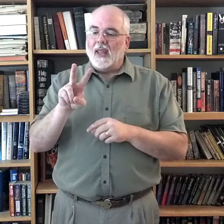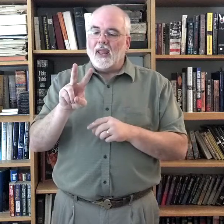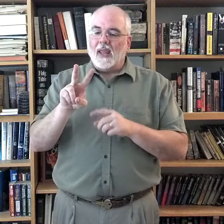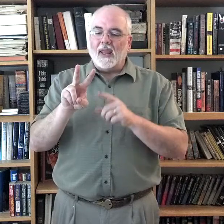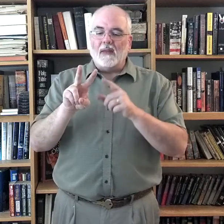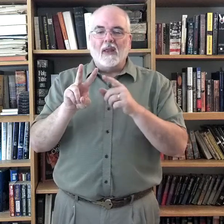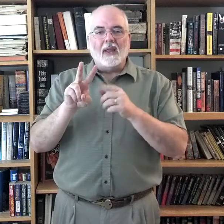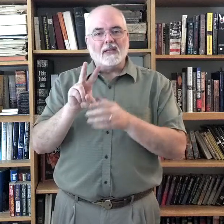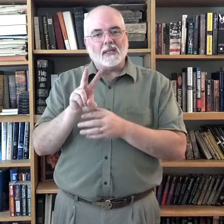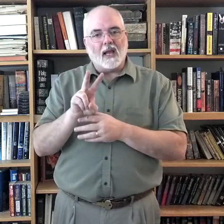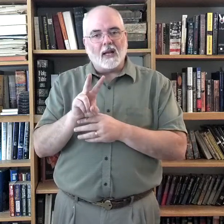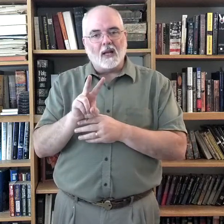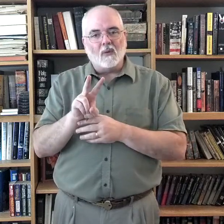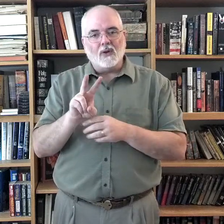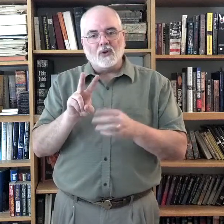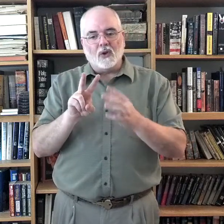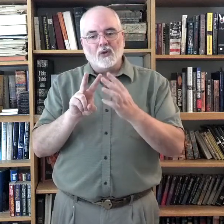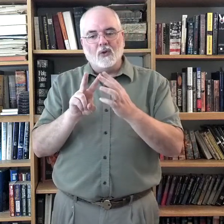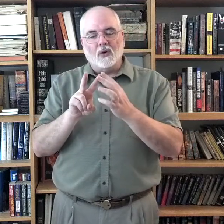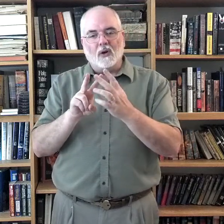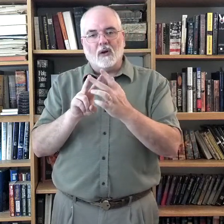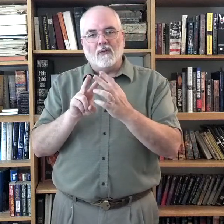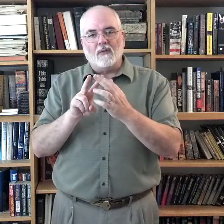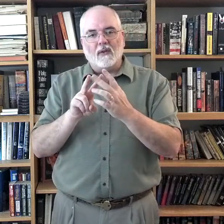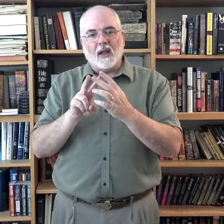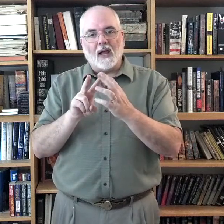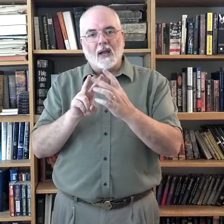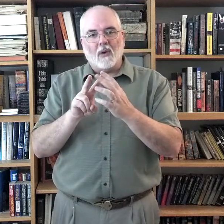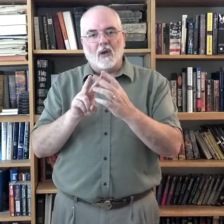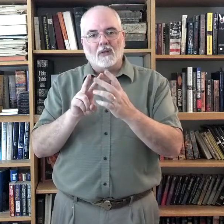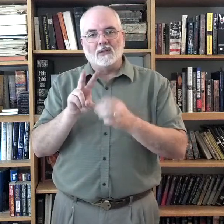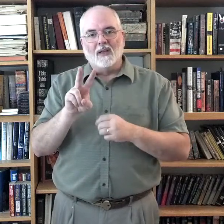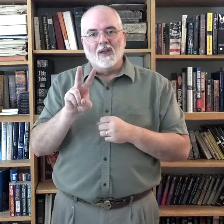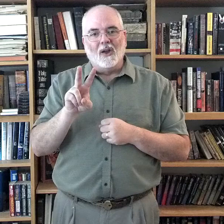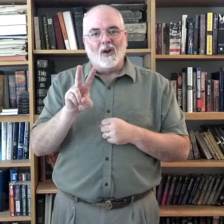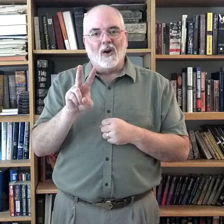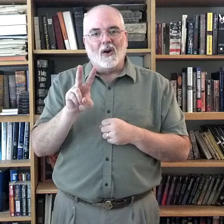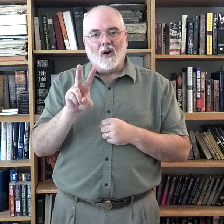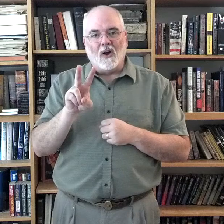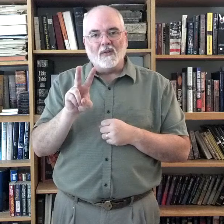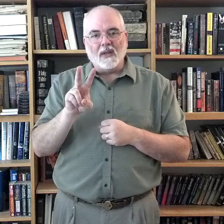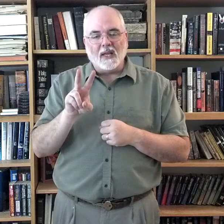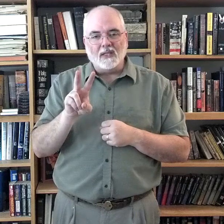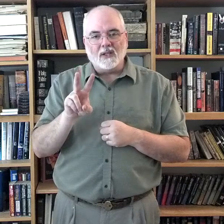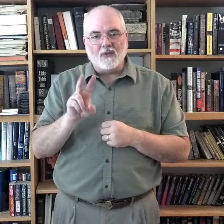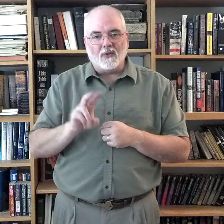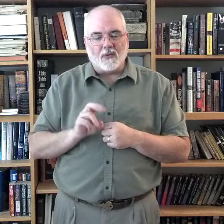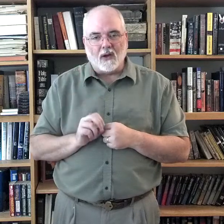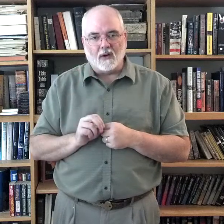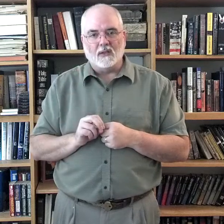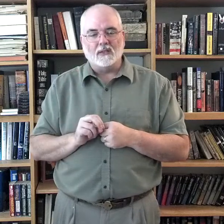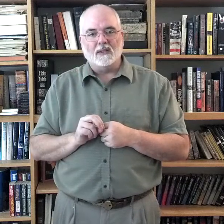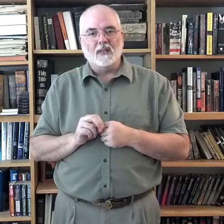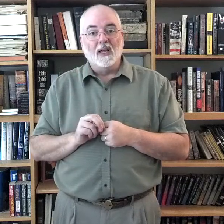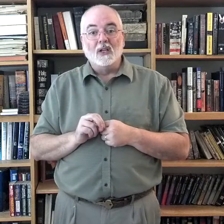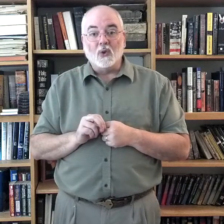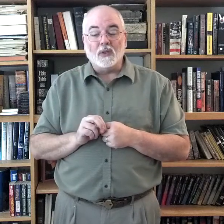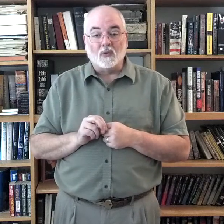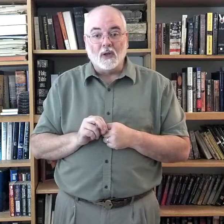In sign language, your eyeballs are on the ends of your fingers. So, it's really